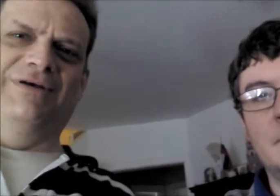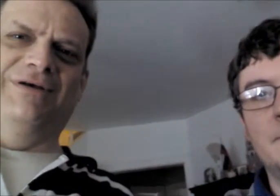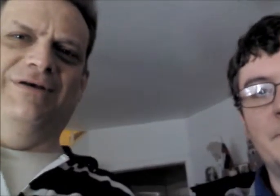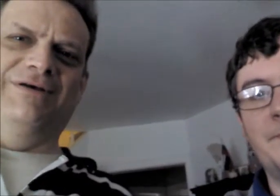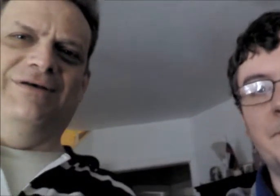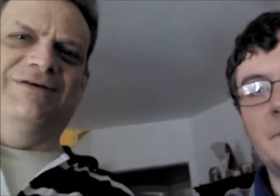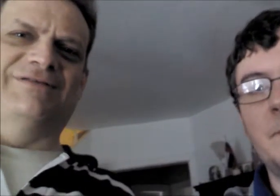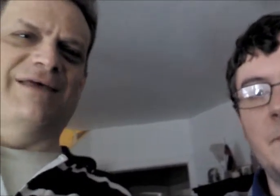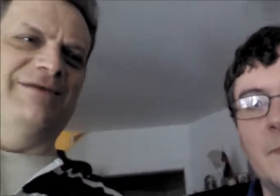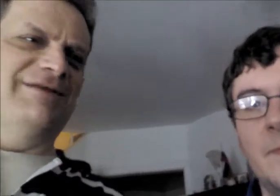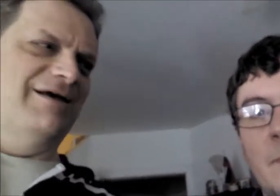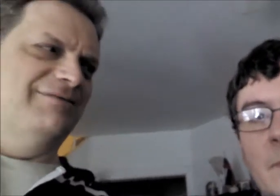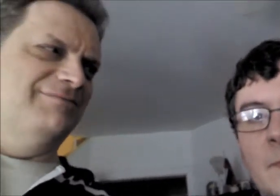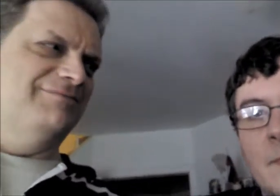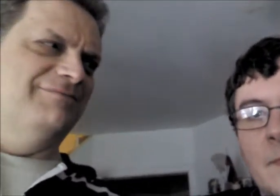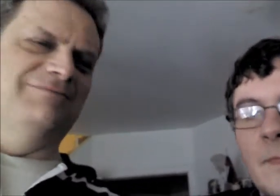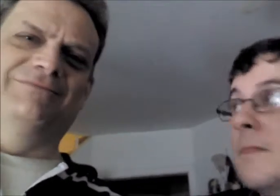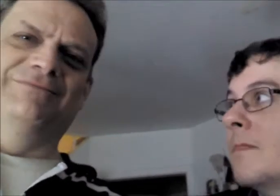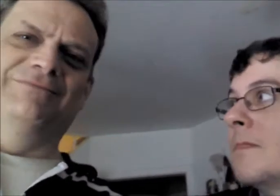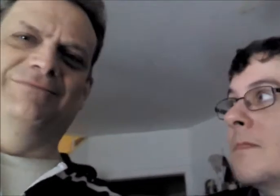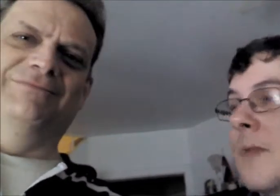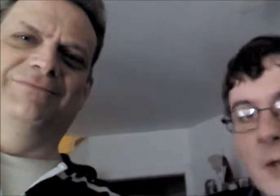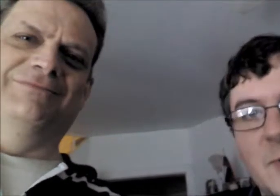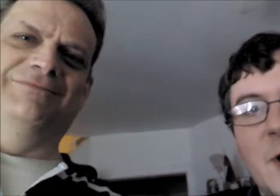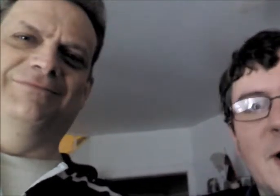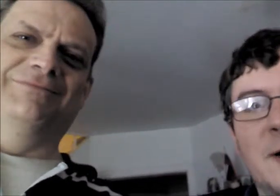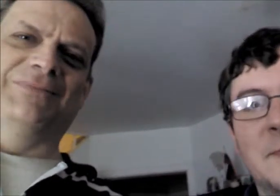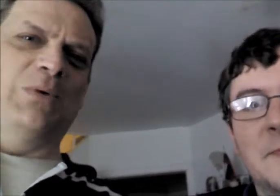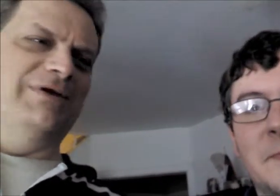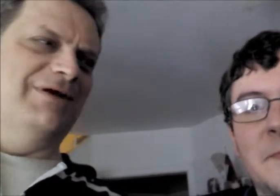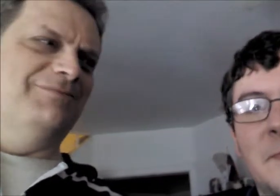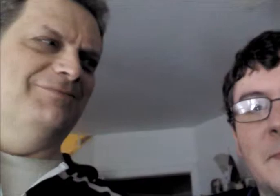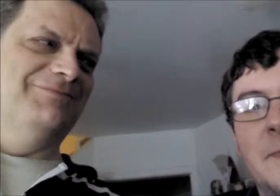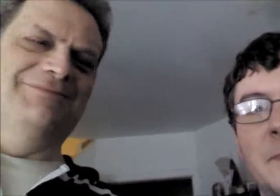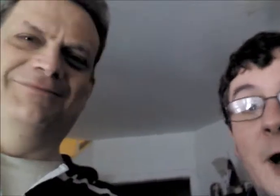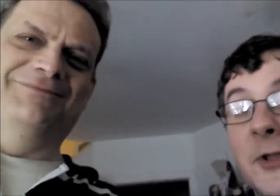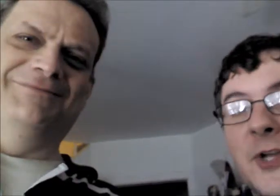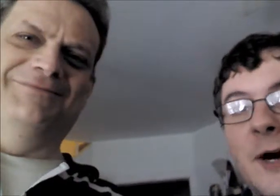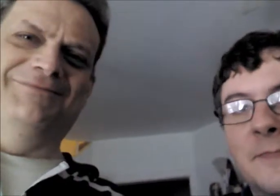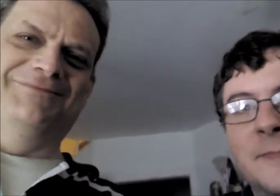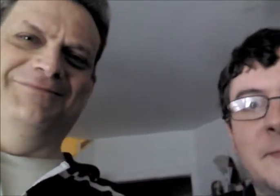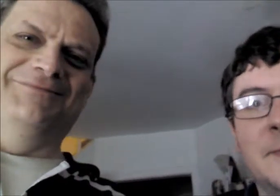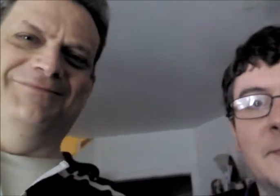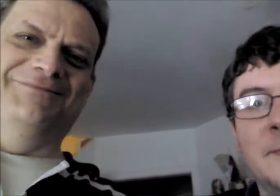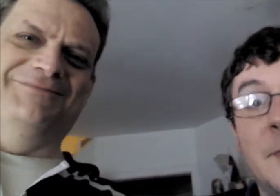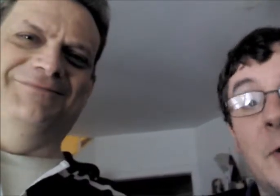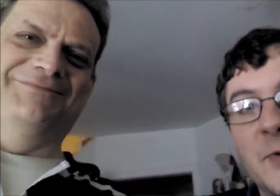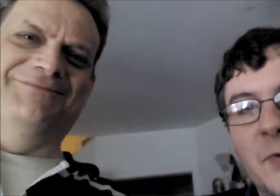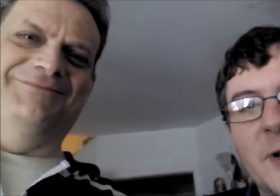Silent Night. Yes, we are. Holy Night. All is calm. All is bright.